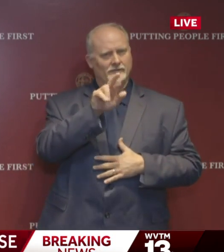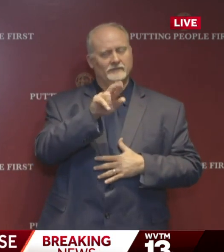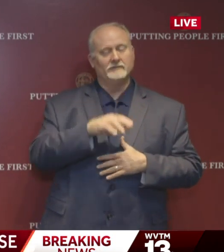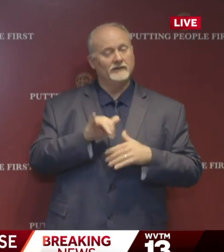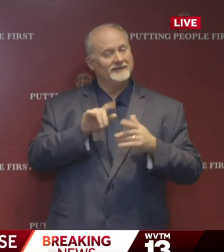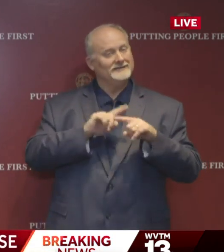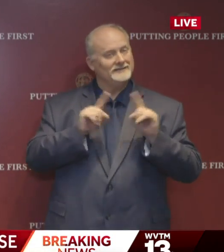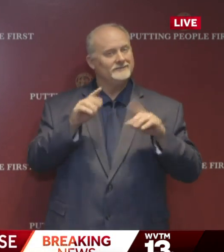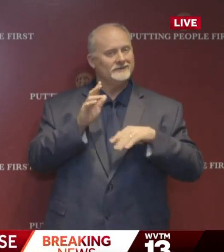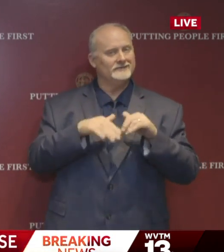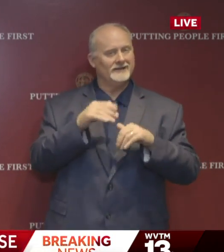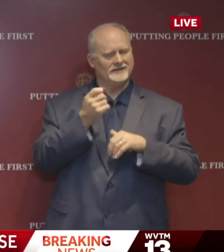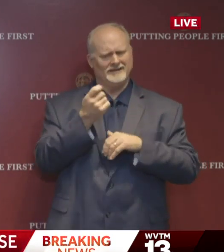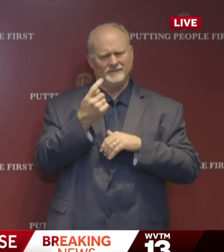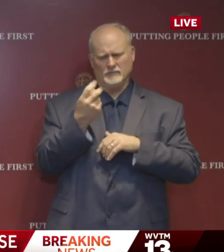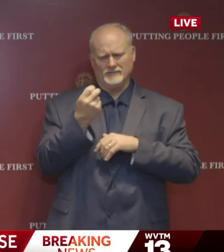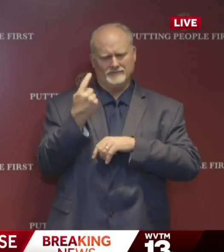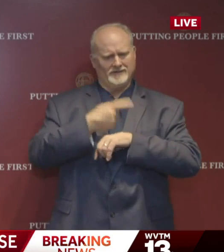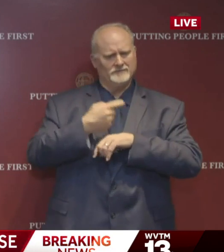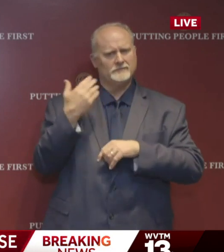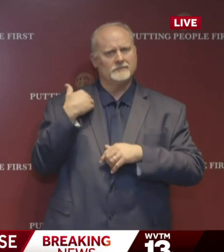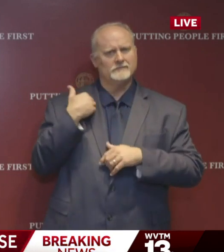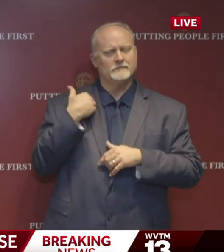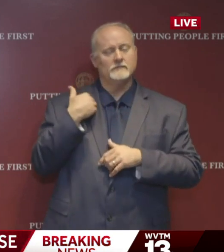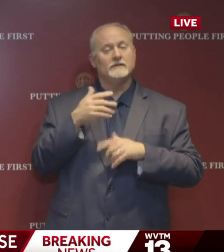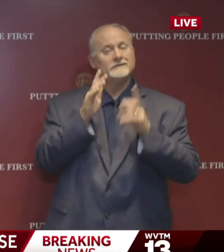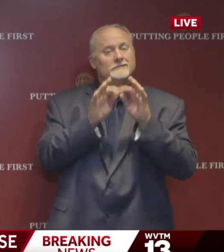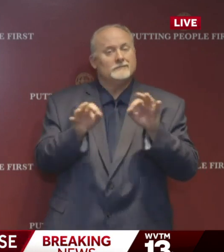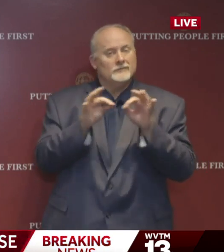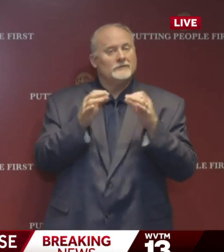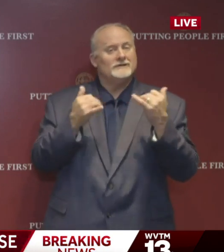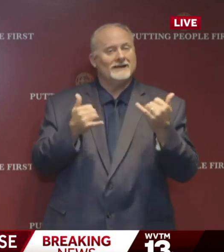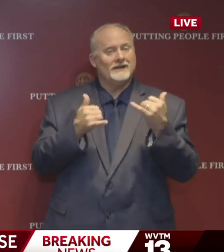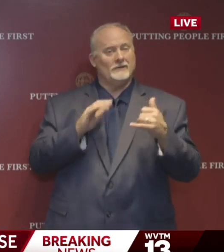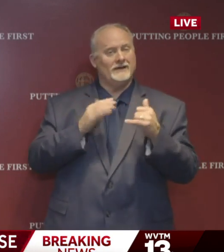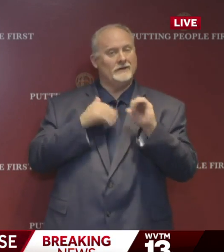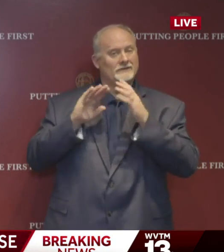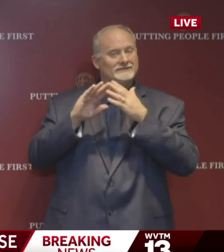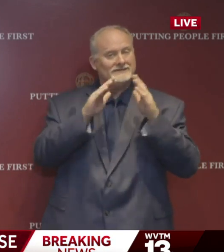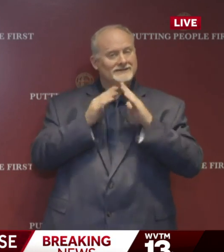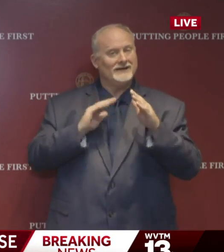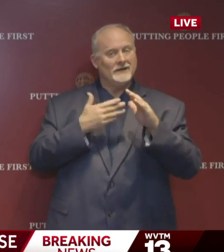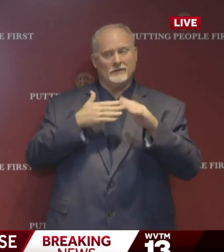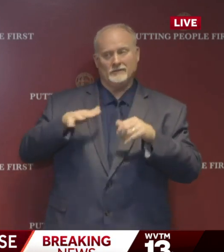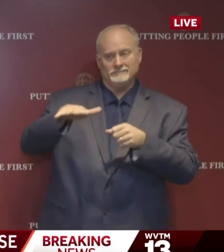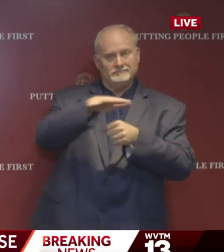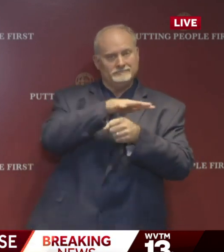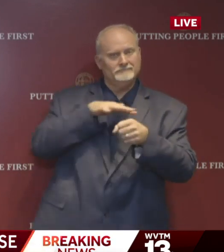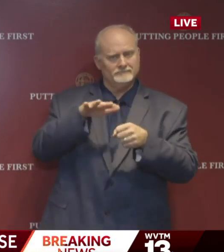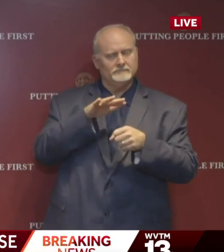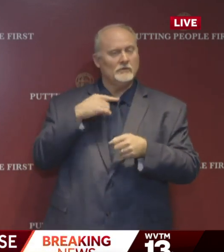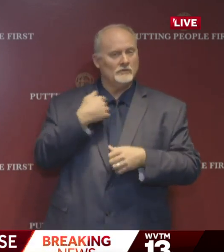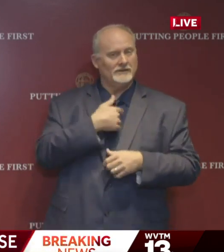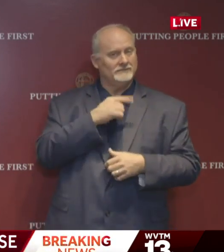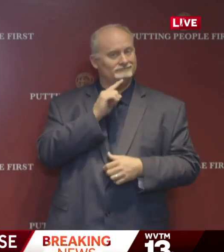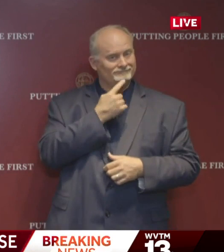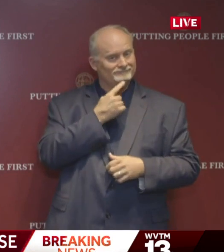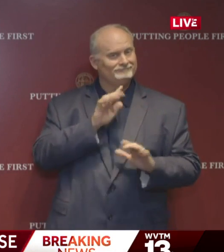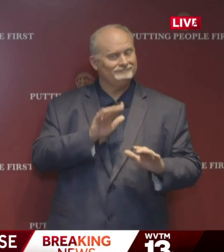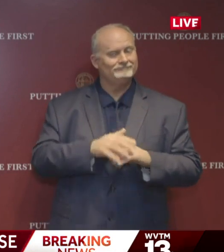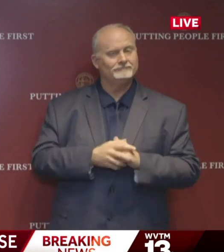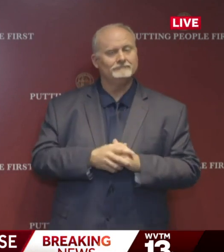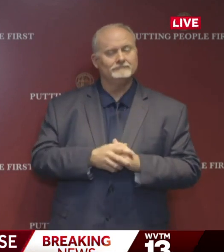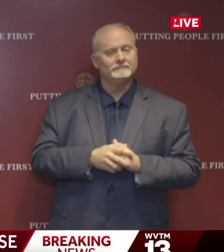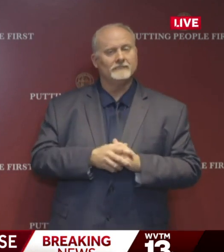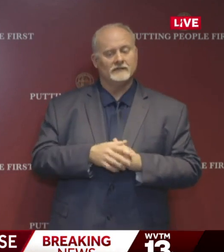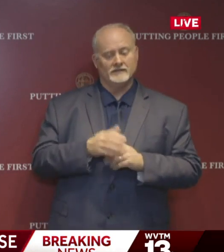11, 12 days ago, and I think it's very important at this time in our city and community that we take this very seriously. The